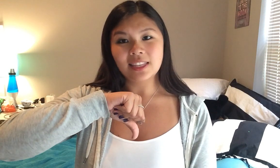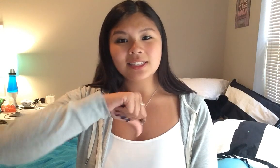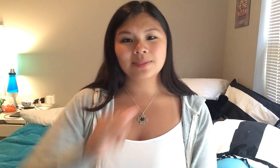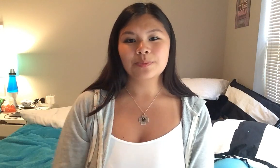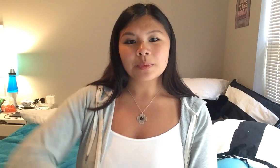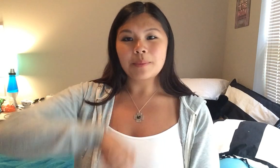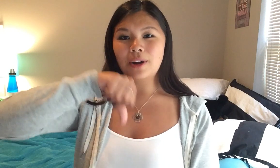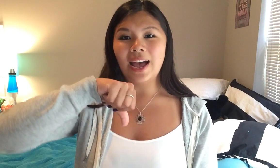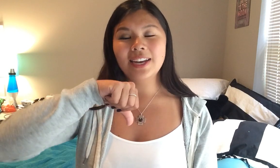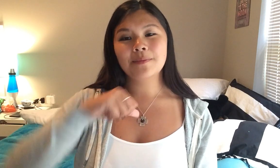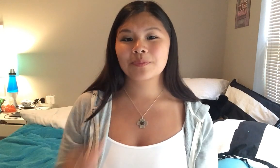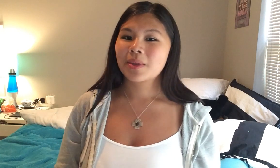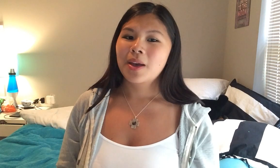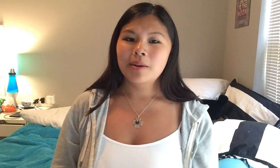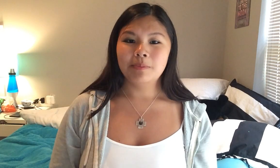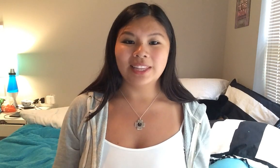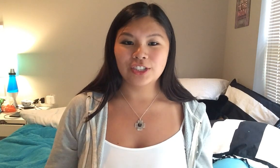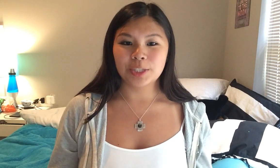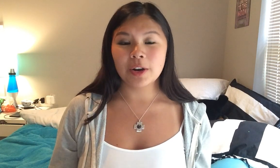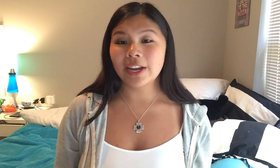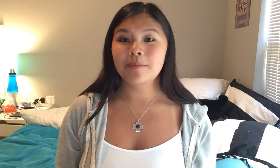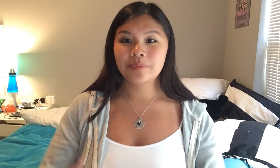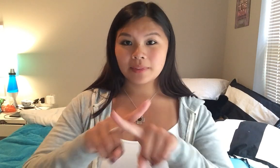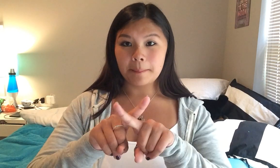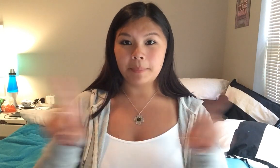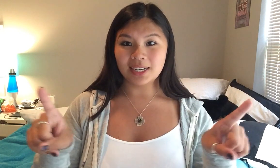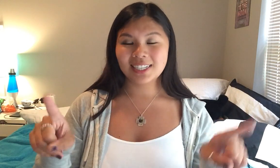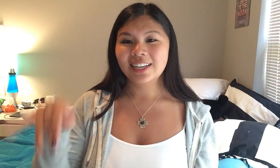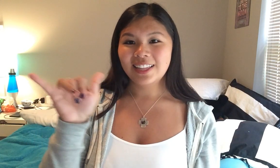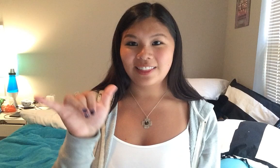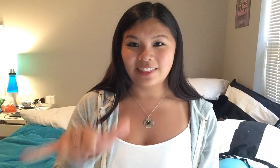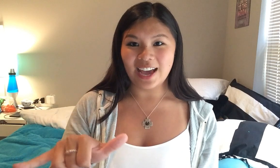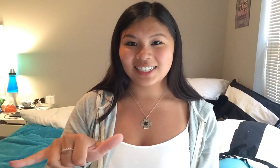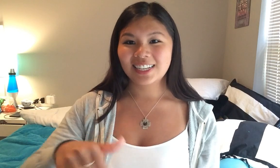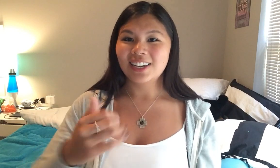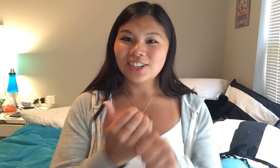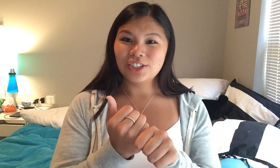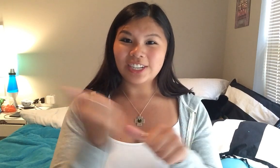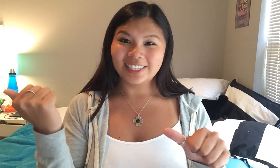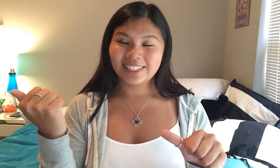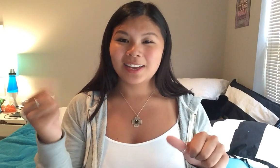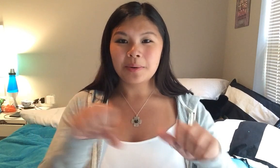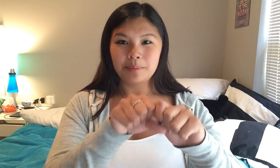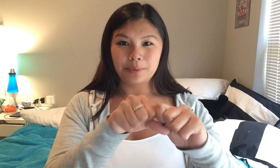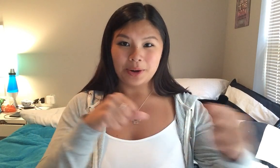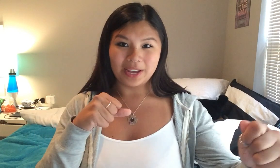this pride but that shit's broken but that shit's broken